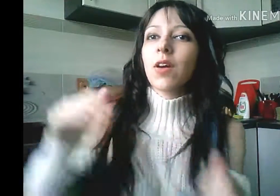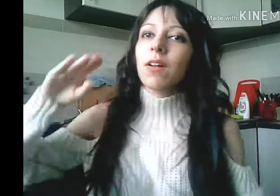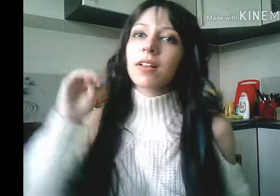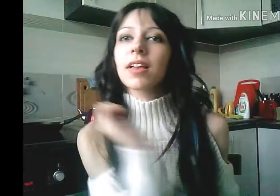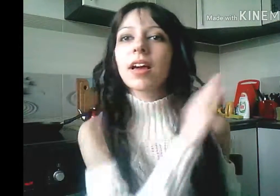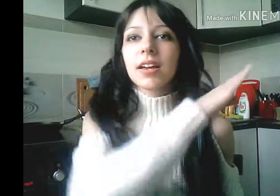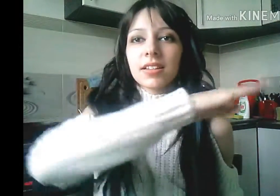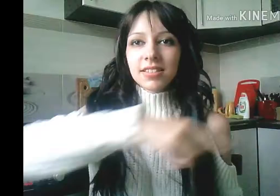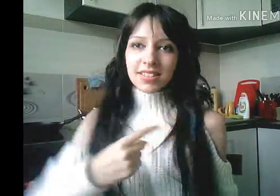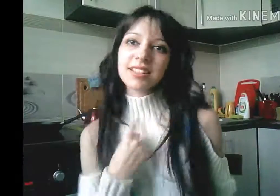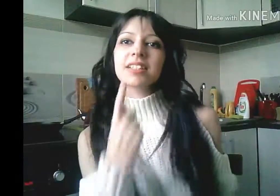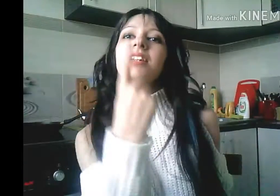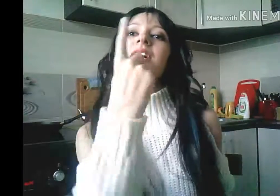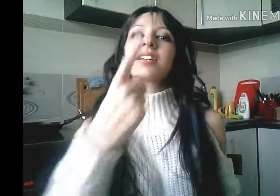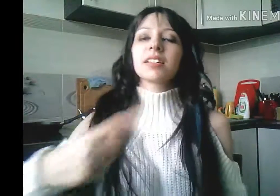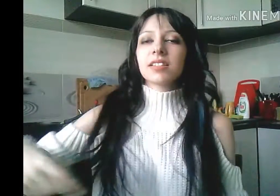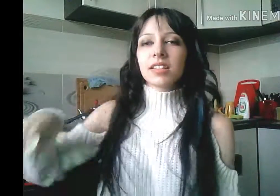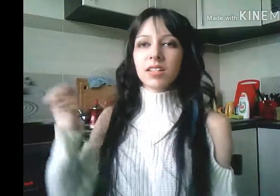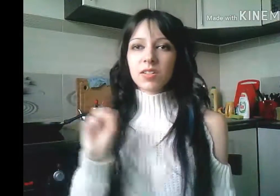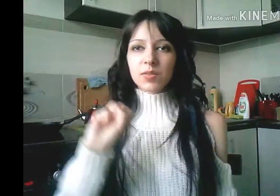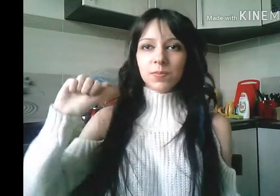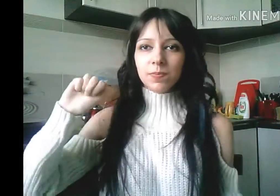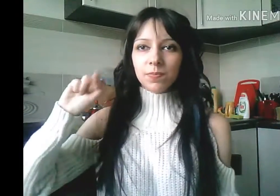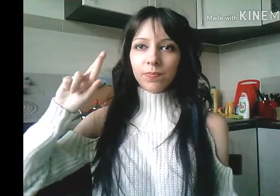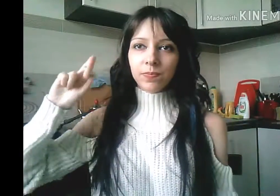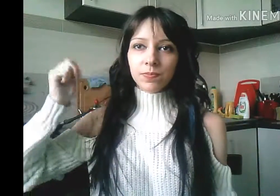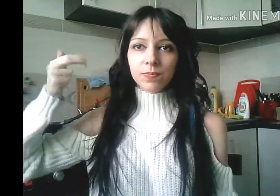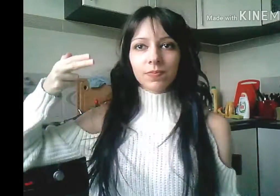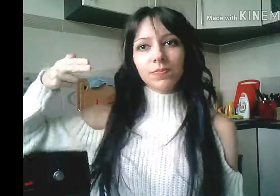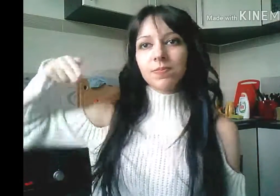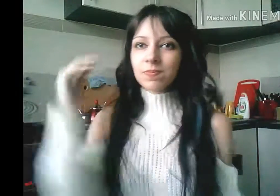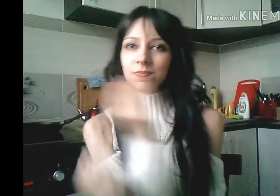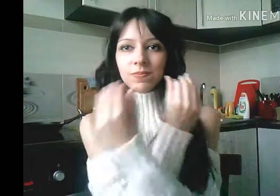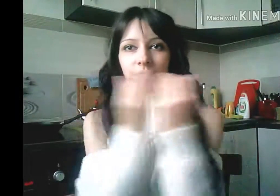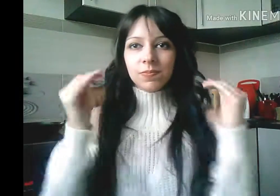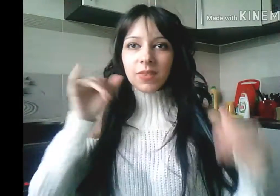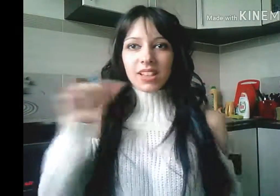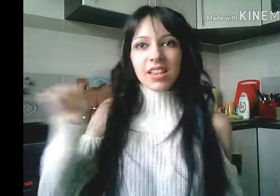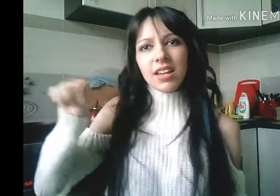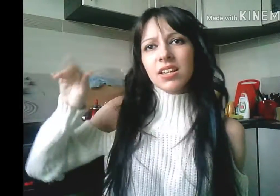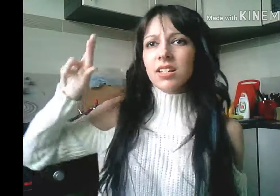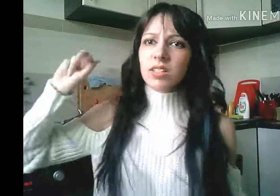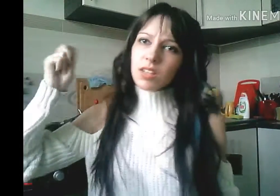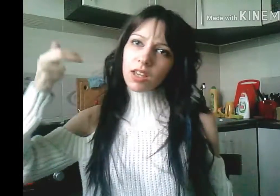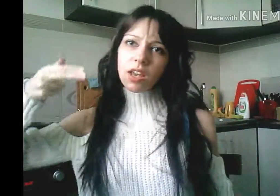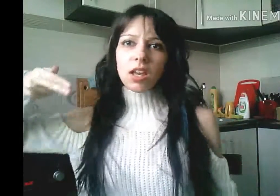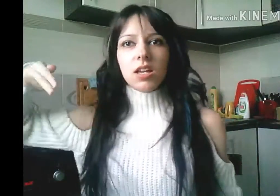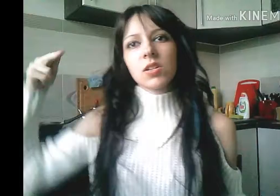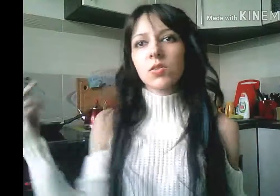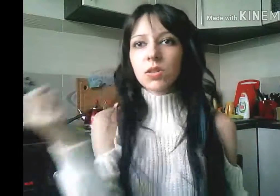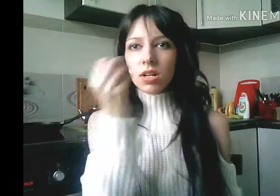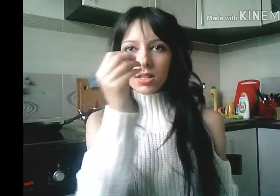your eyes and I say Sarah smiles like Sarah